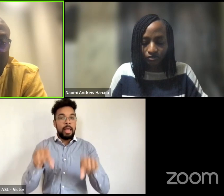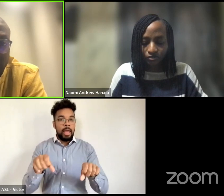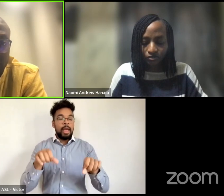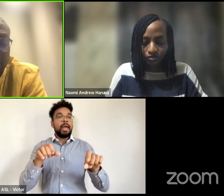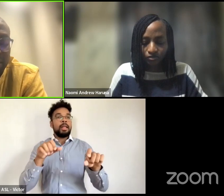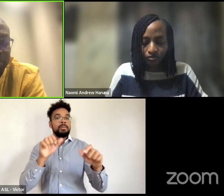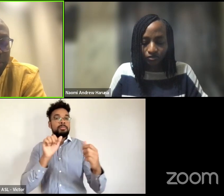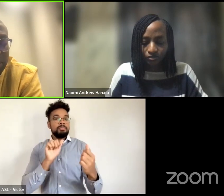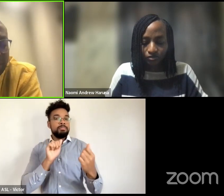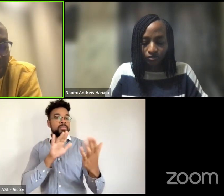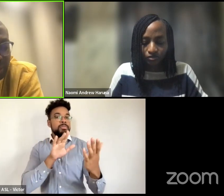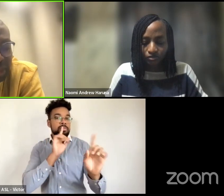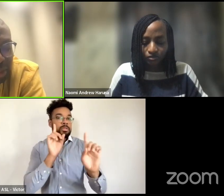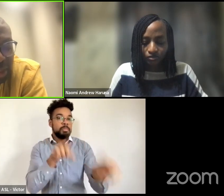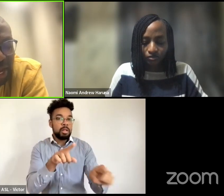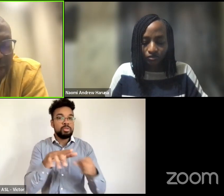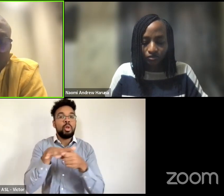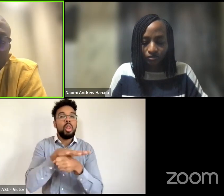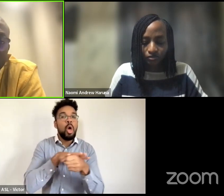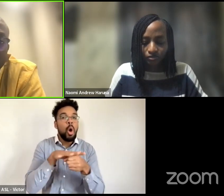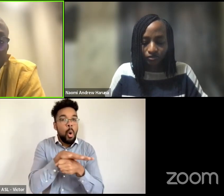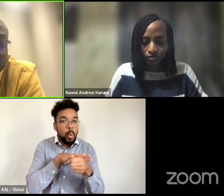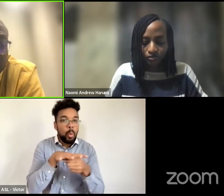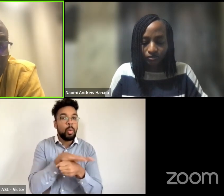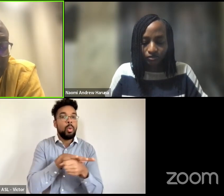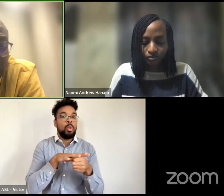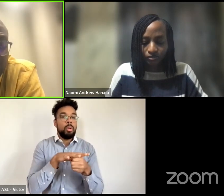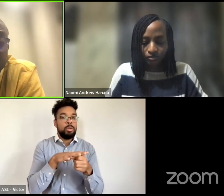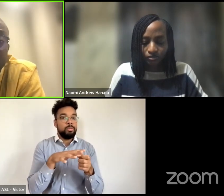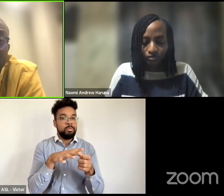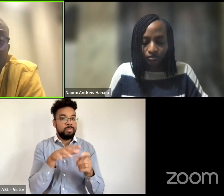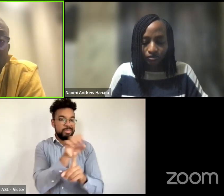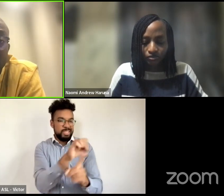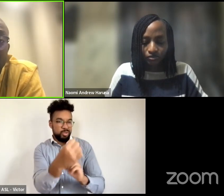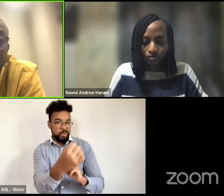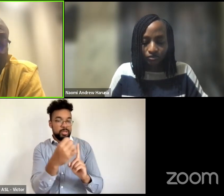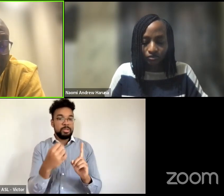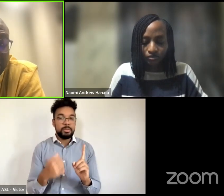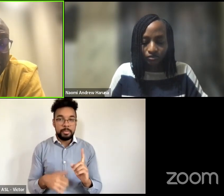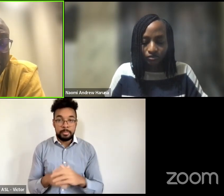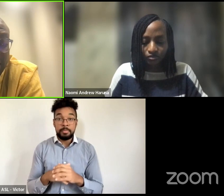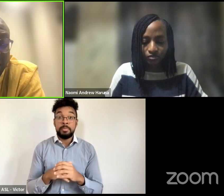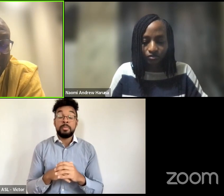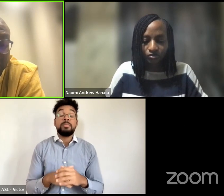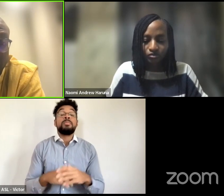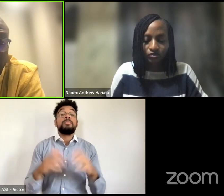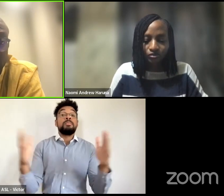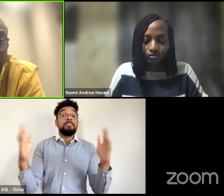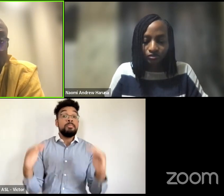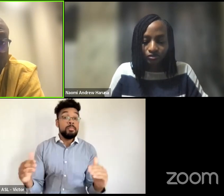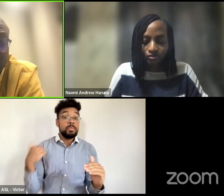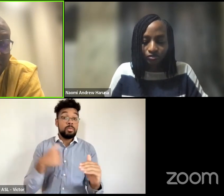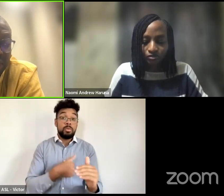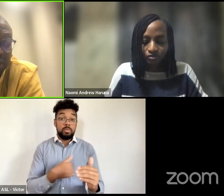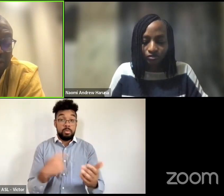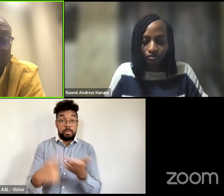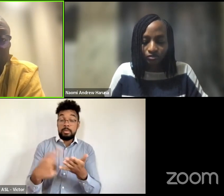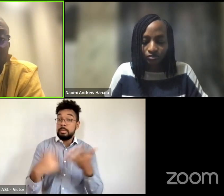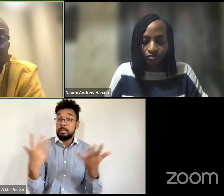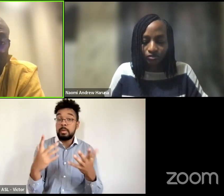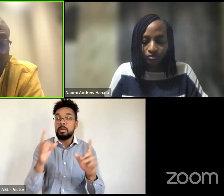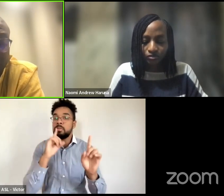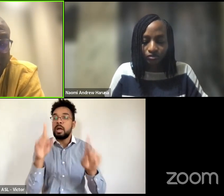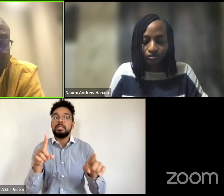the local needs um afterwards we move on to talking about responses to climate crisis and emergency storytelling